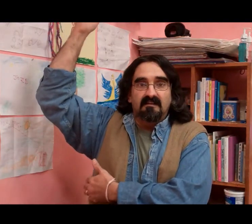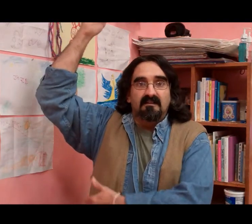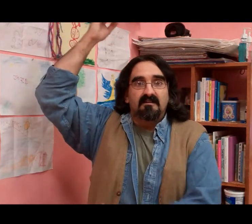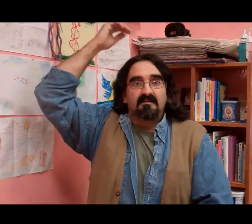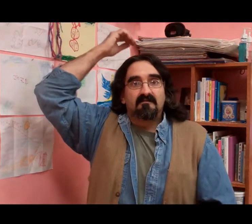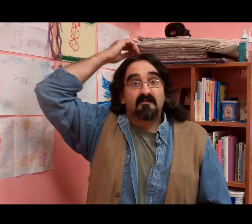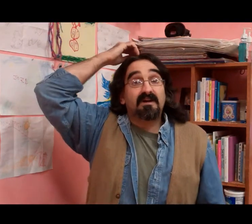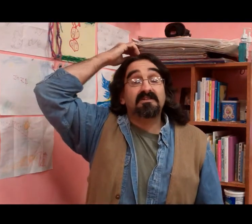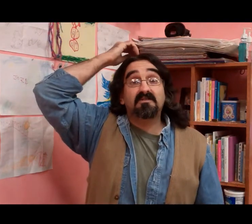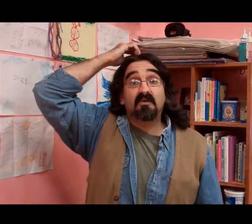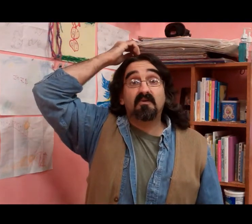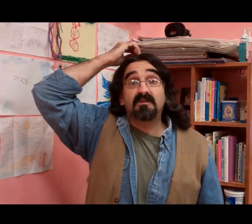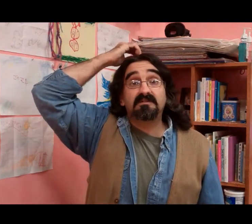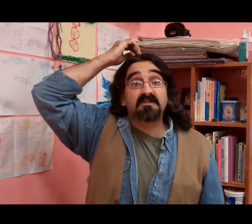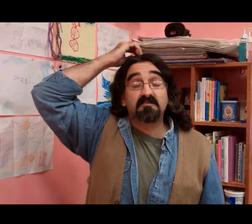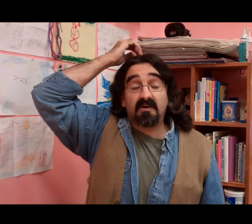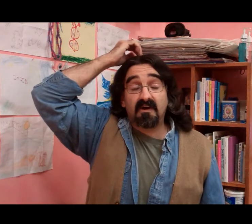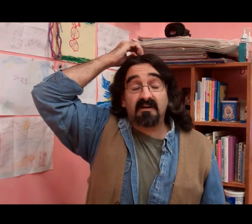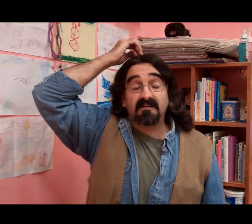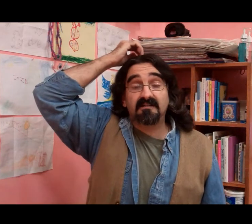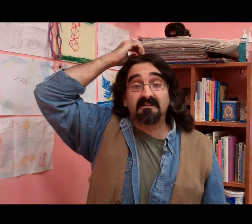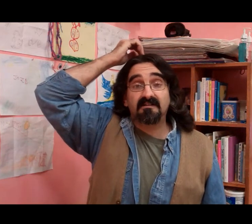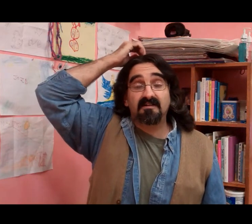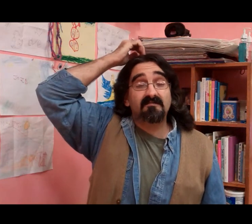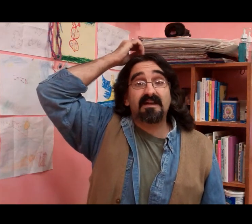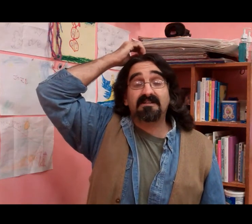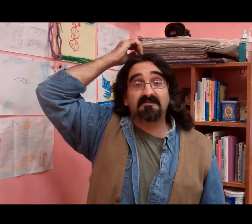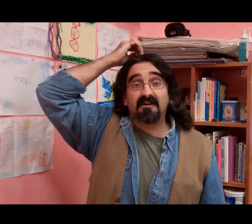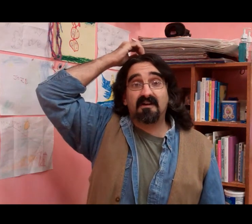For my soul is a spark of that divine.